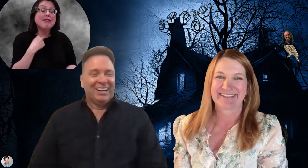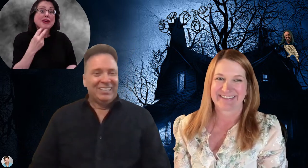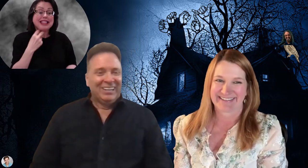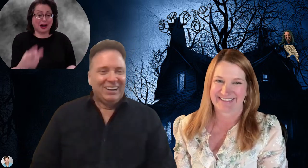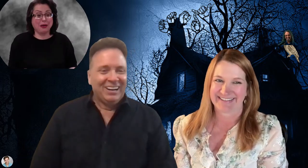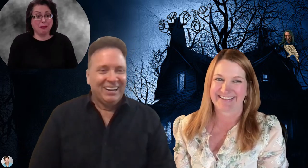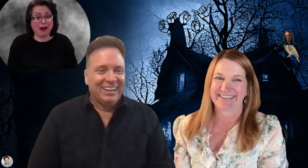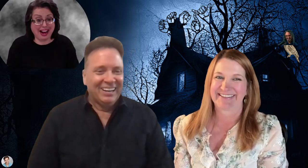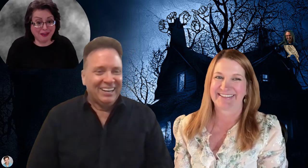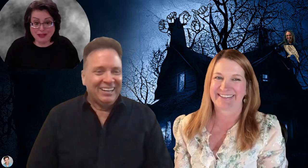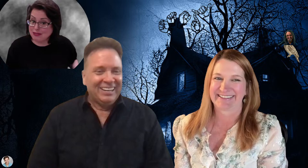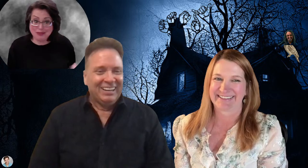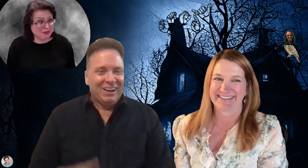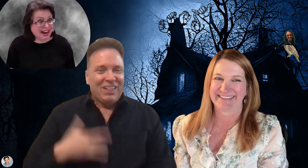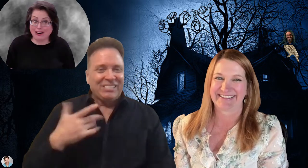Oh, wow. Wow.